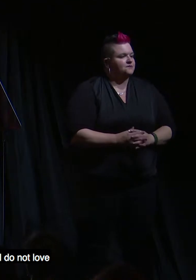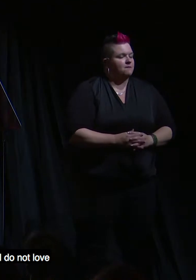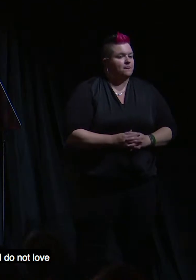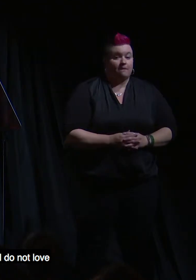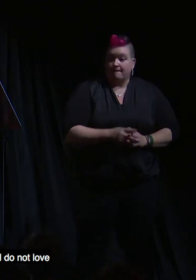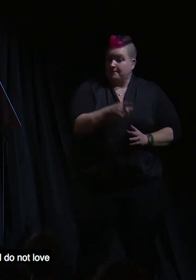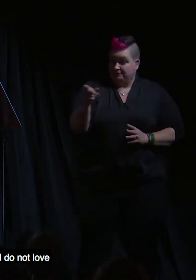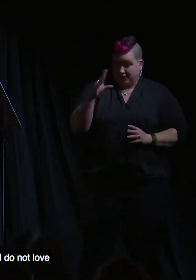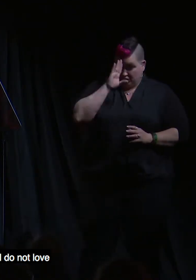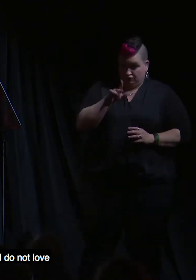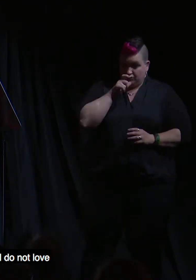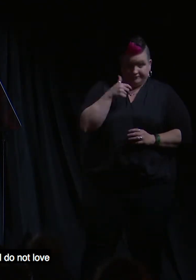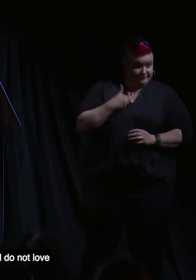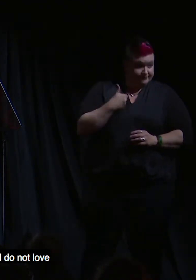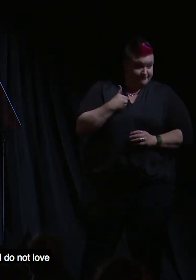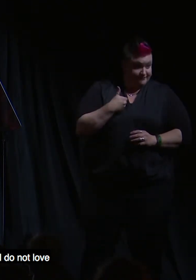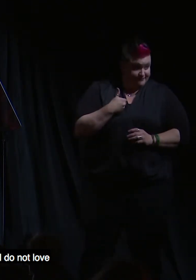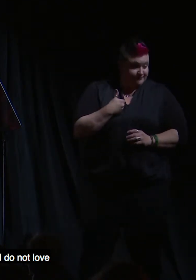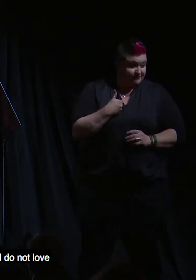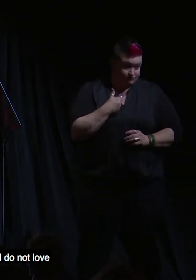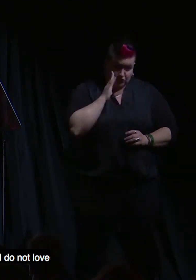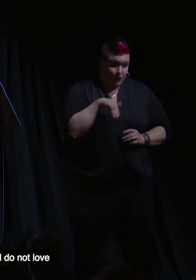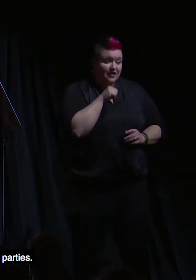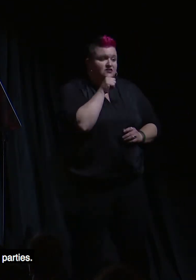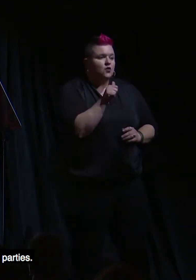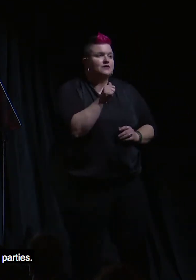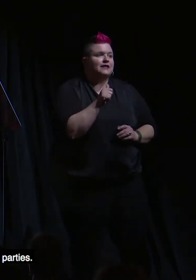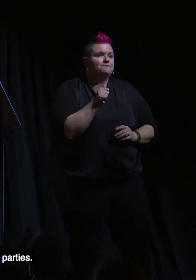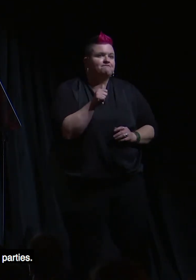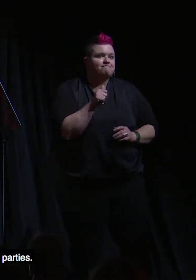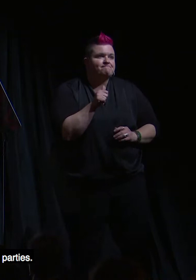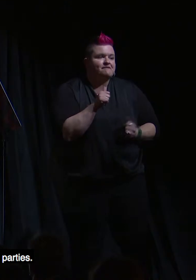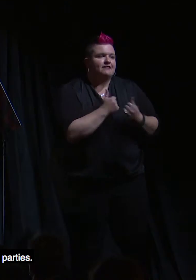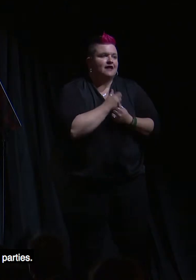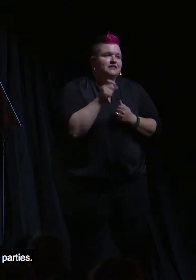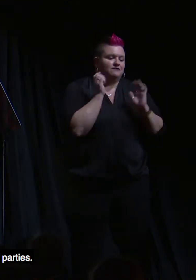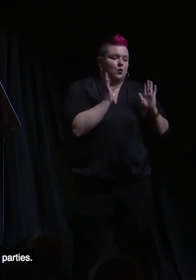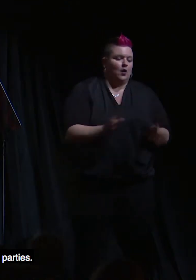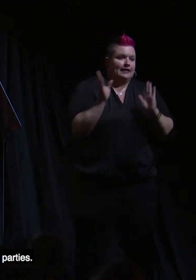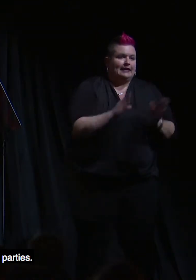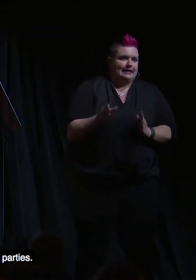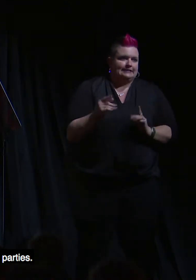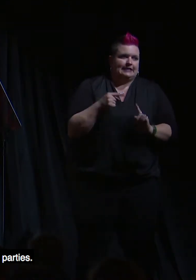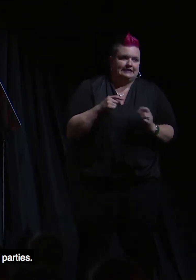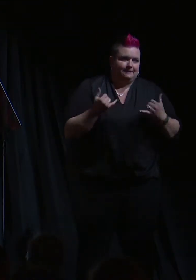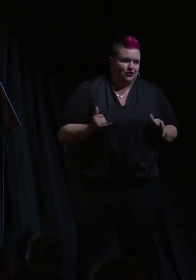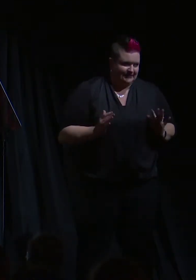Anybody who knows me knows that I do not love having to organize these kinds of parties.